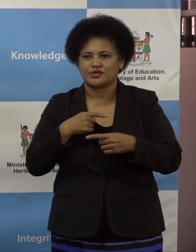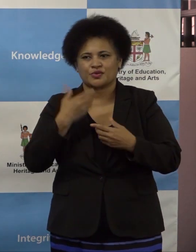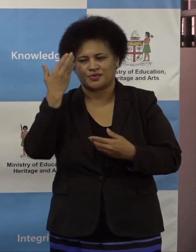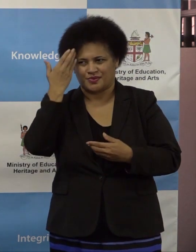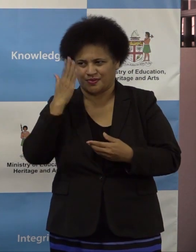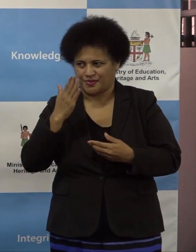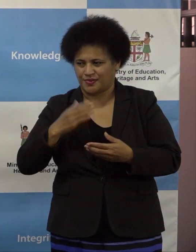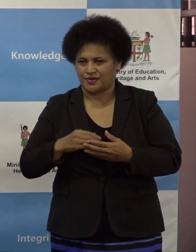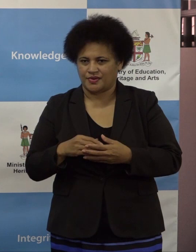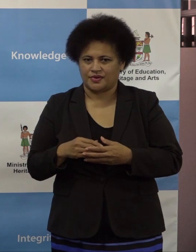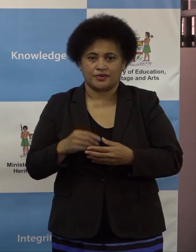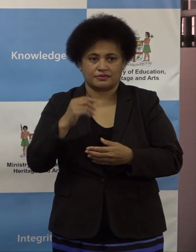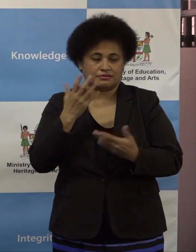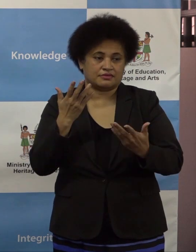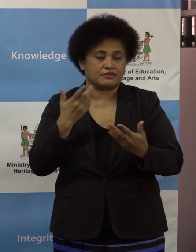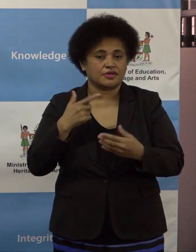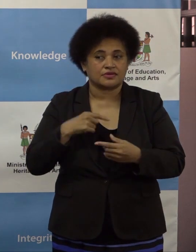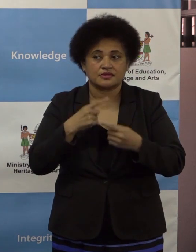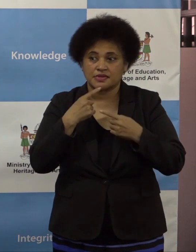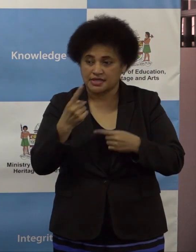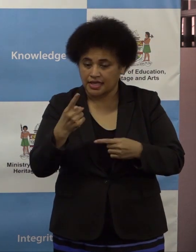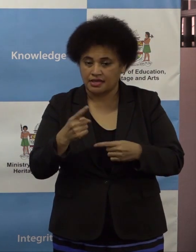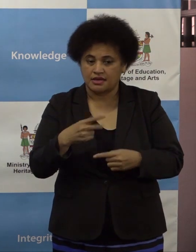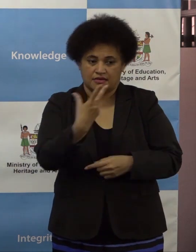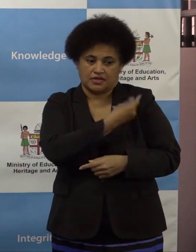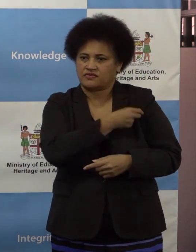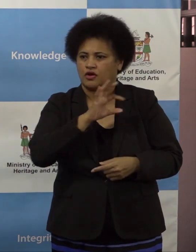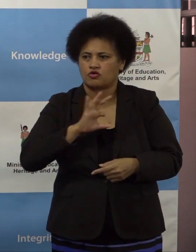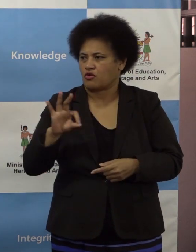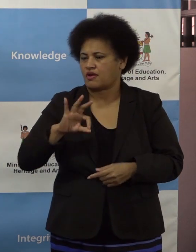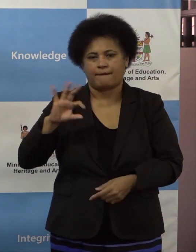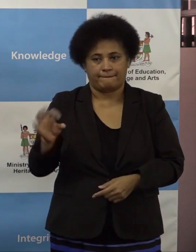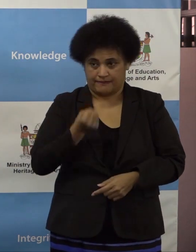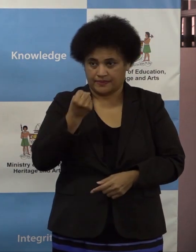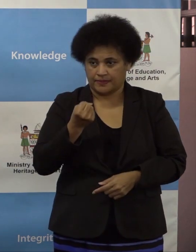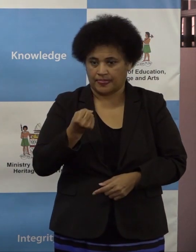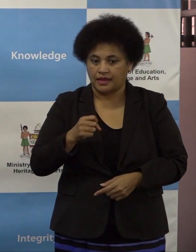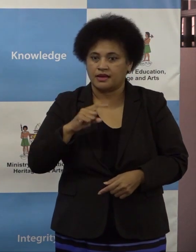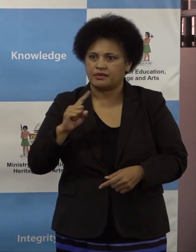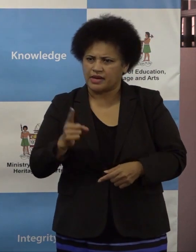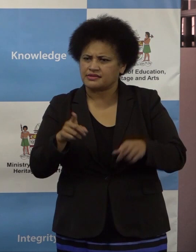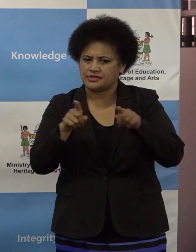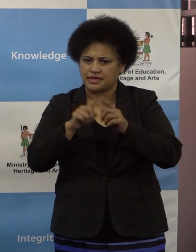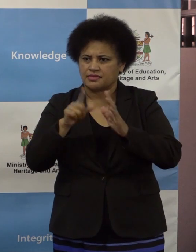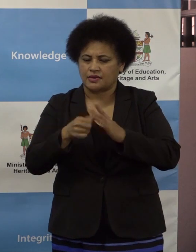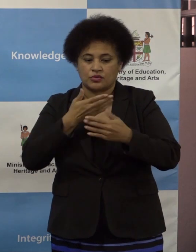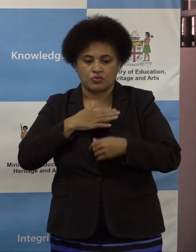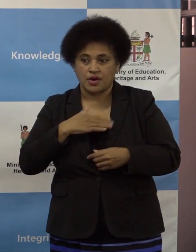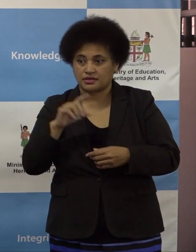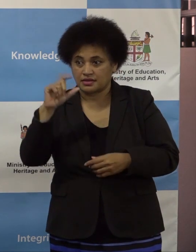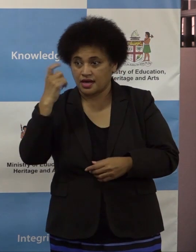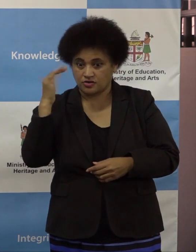one hand we are saying that vaccination is not mandatory but we want to make sure that the classroom that they sit in